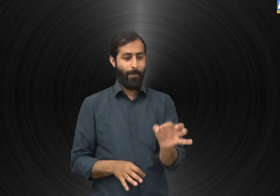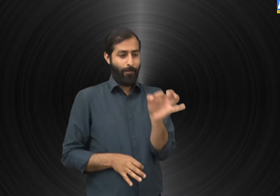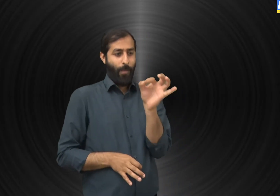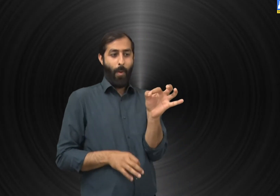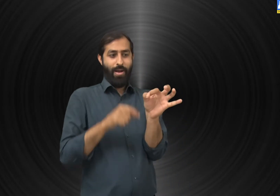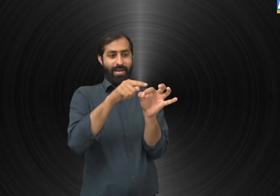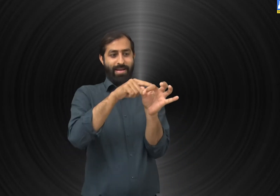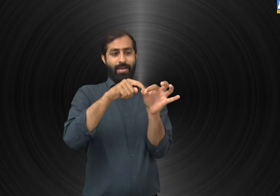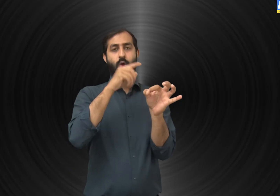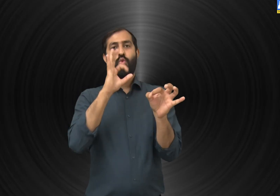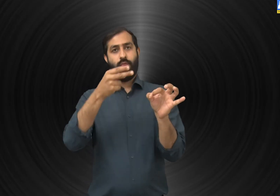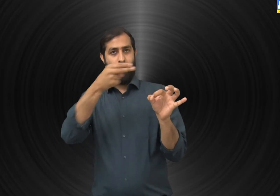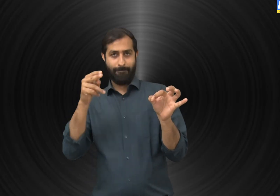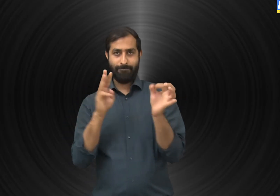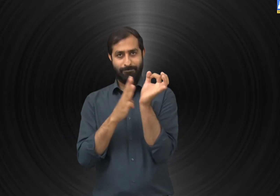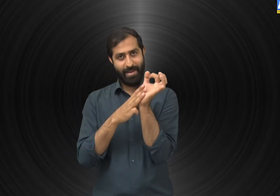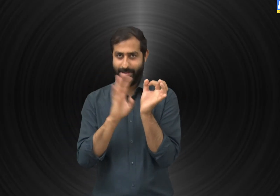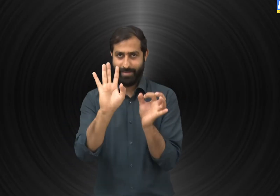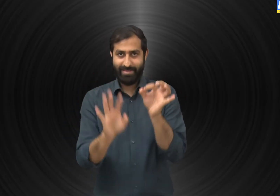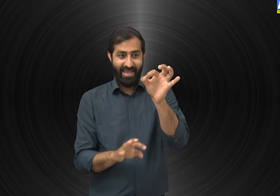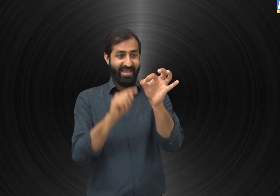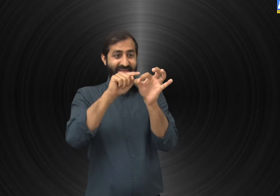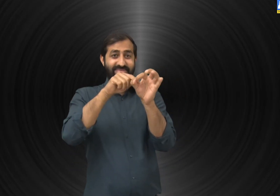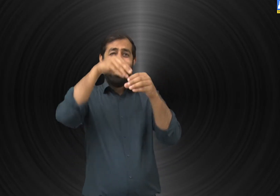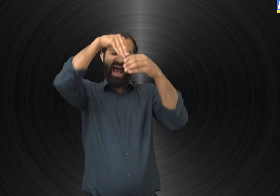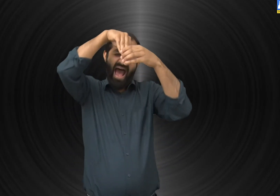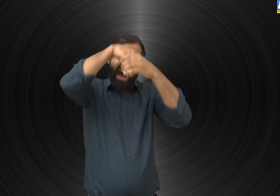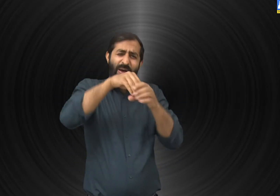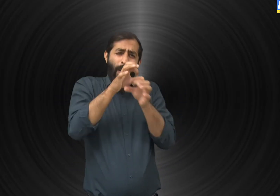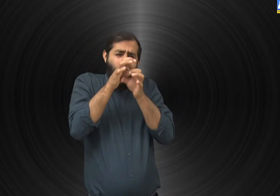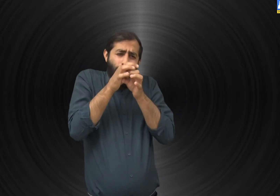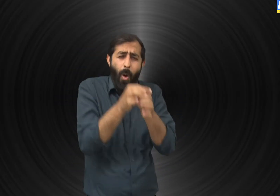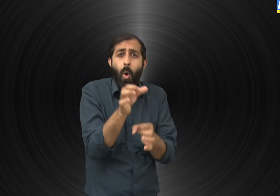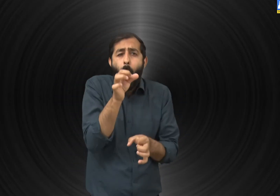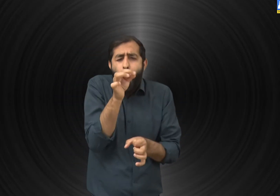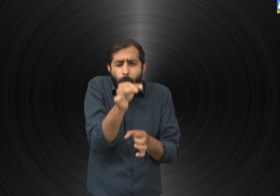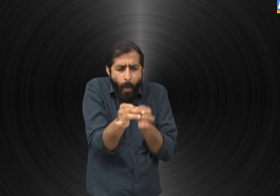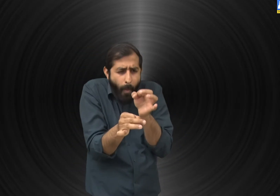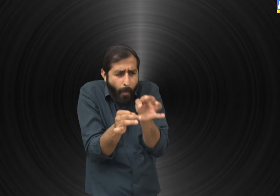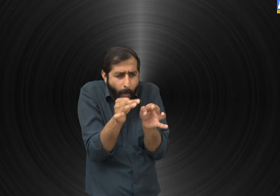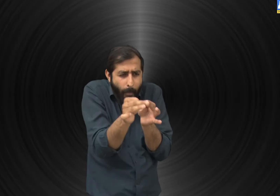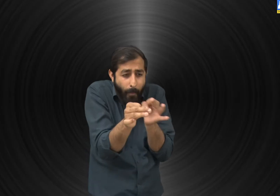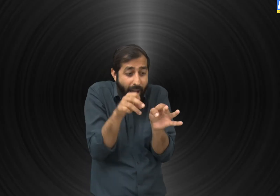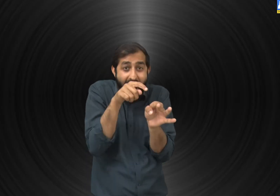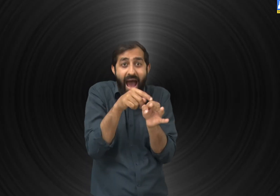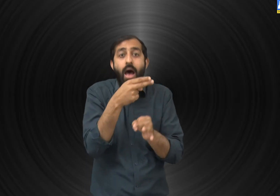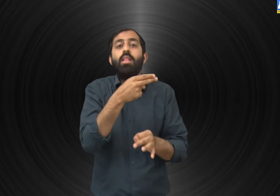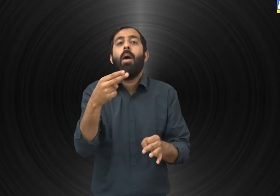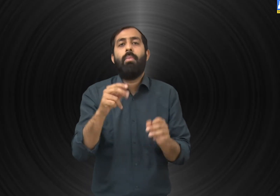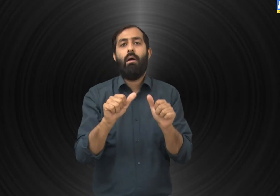Each molecule of coal is made up of number of atoms